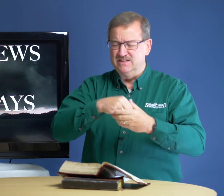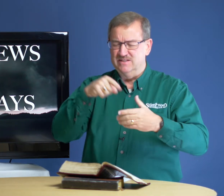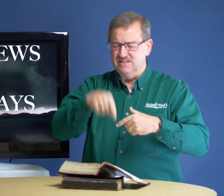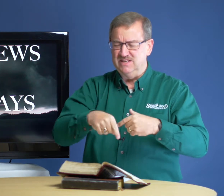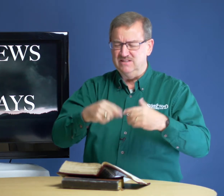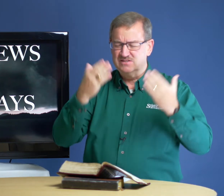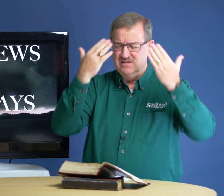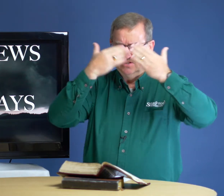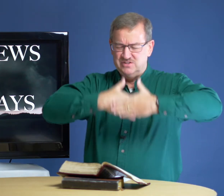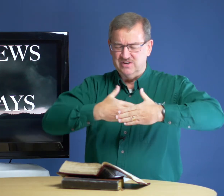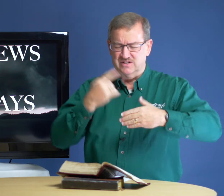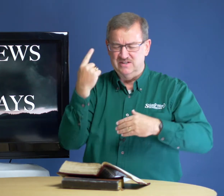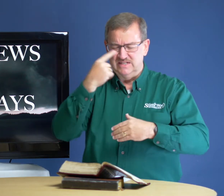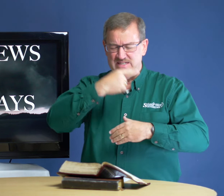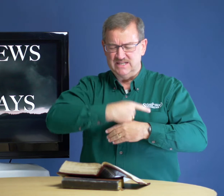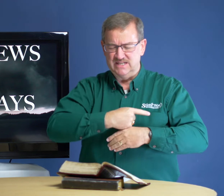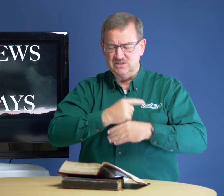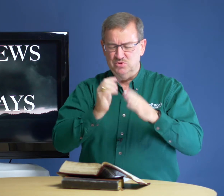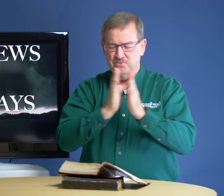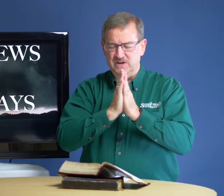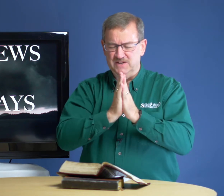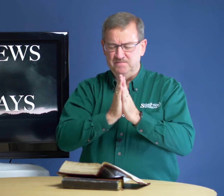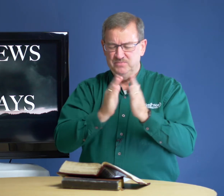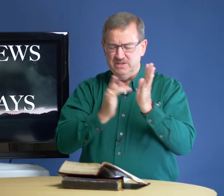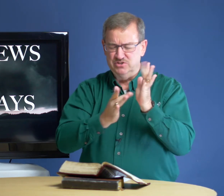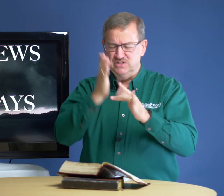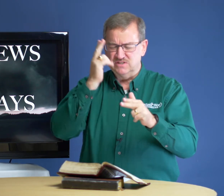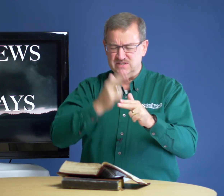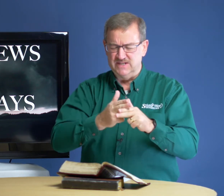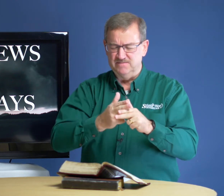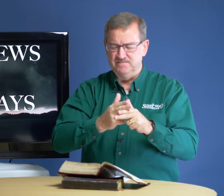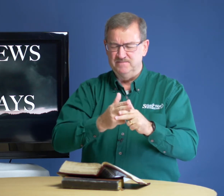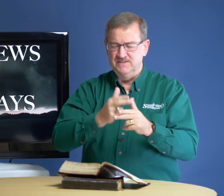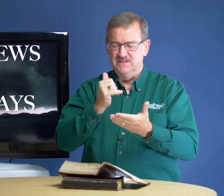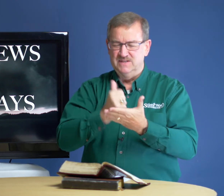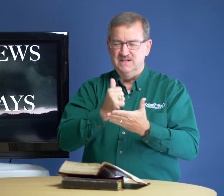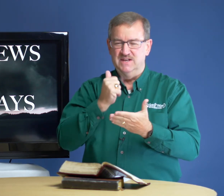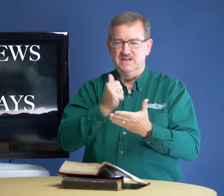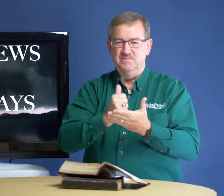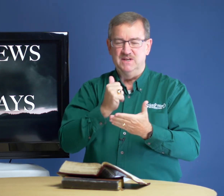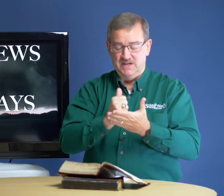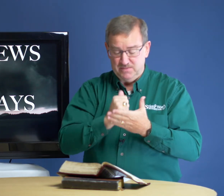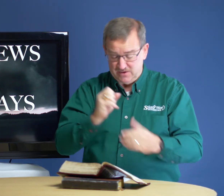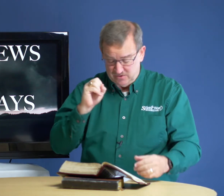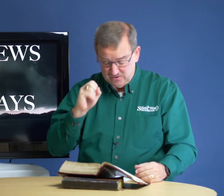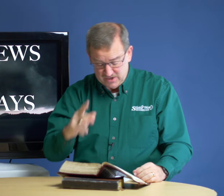these dark days. We pray in Jesus name. Amen. Amen. All right.